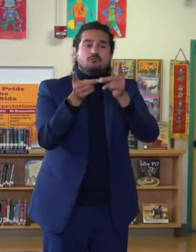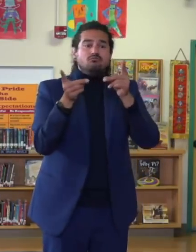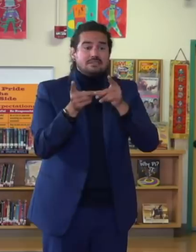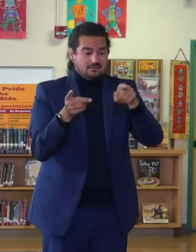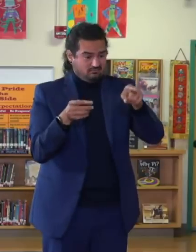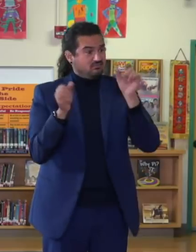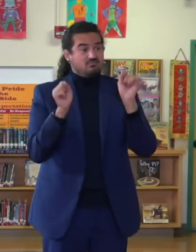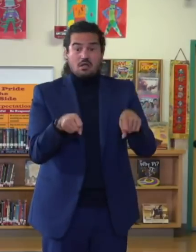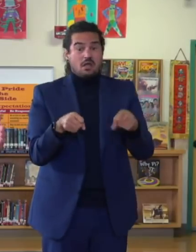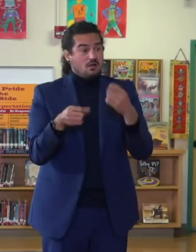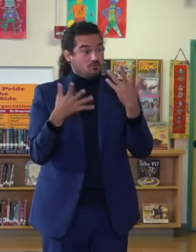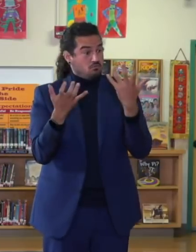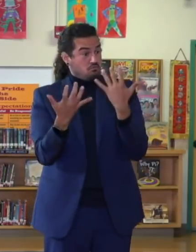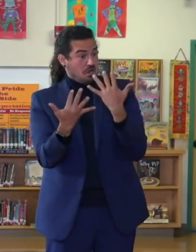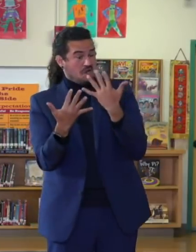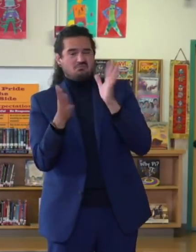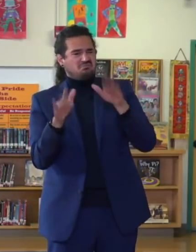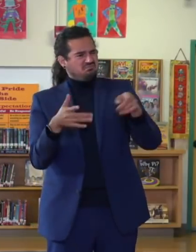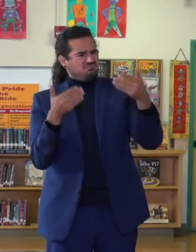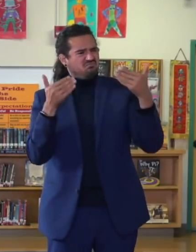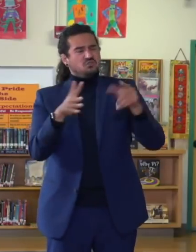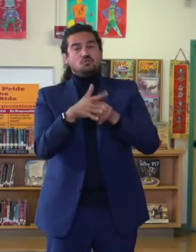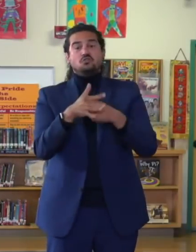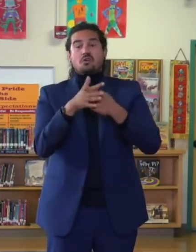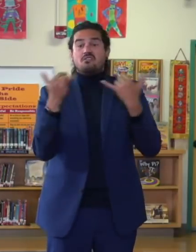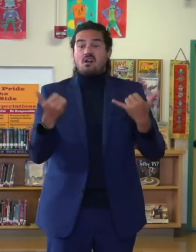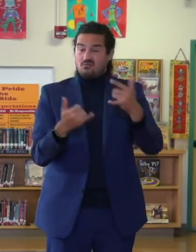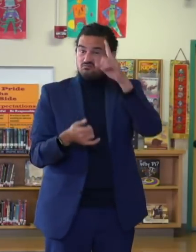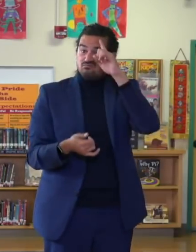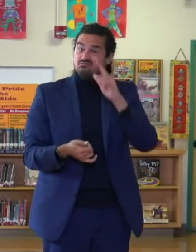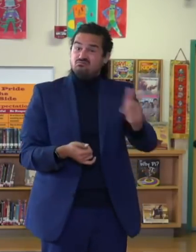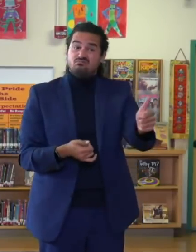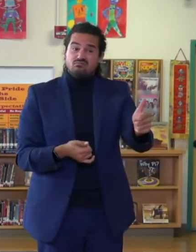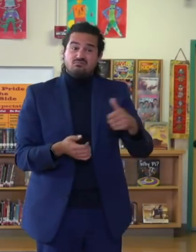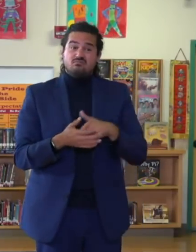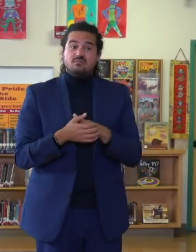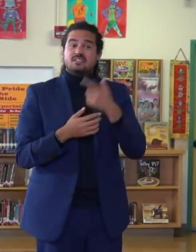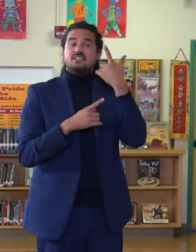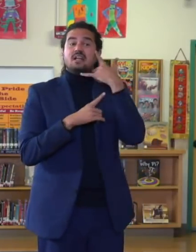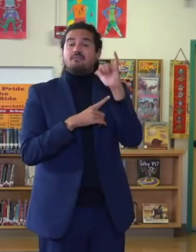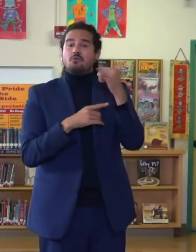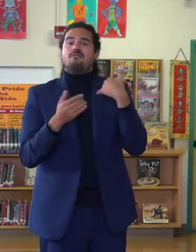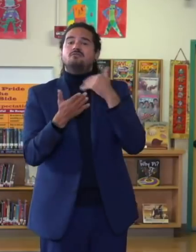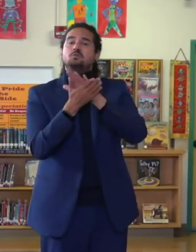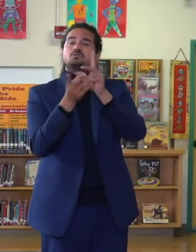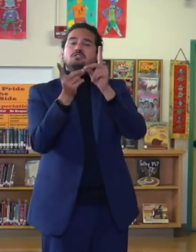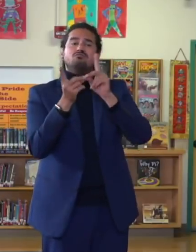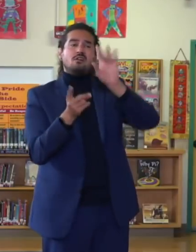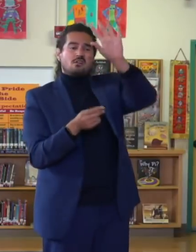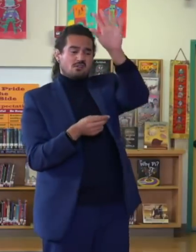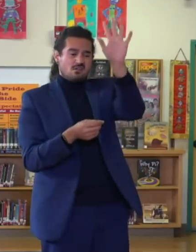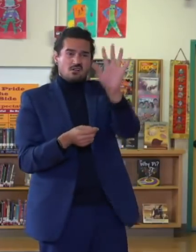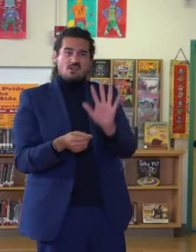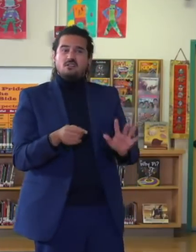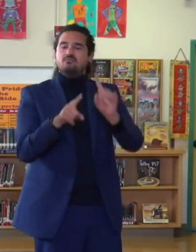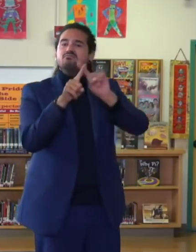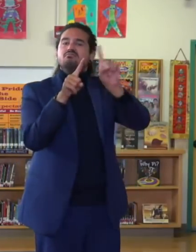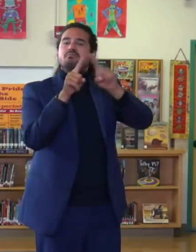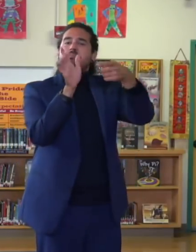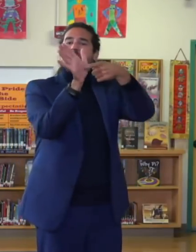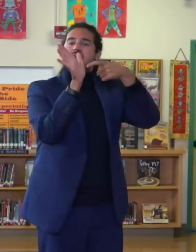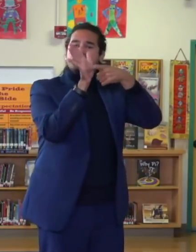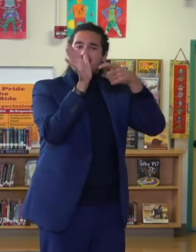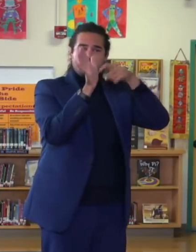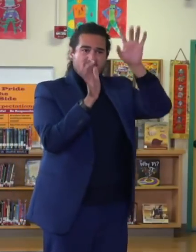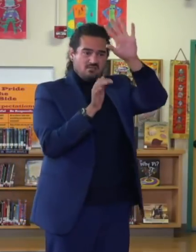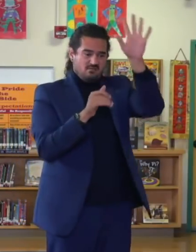number of districts in the state of California that have moved forward more quickly with their own mandates and own timelines. And we expect on the basis